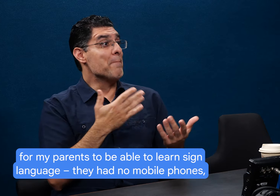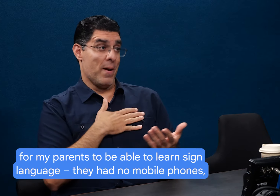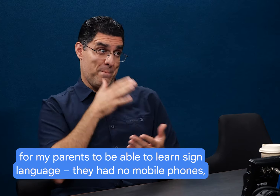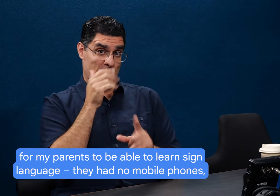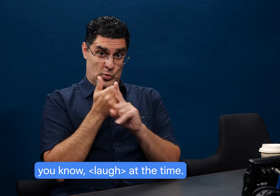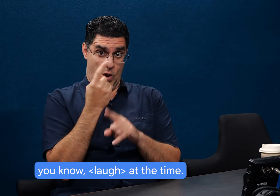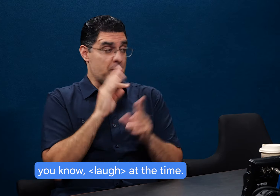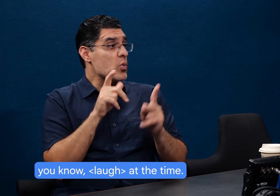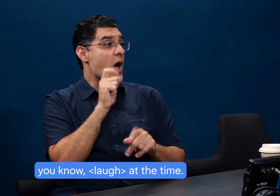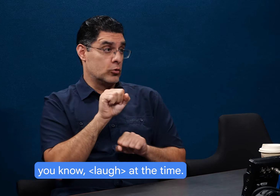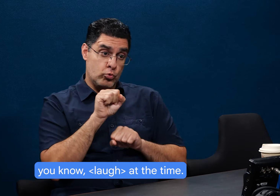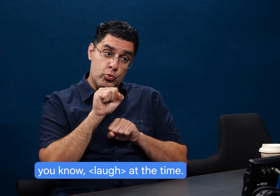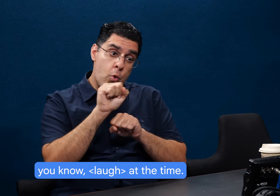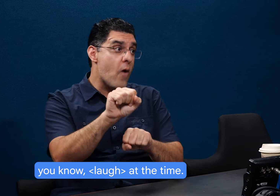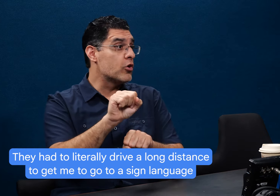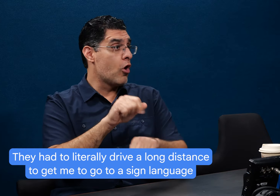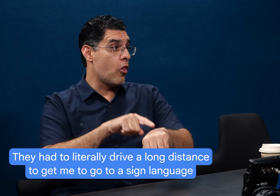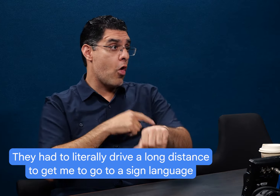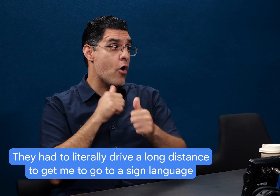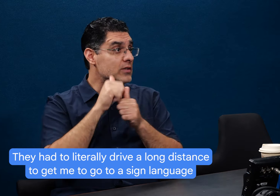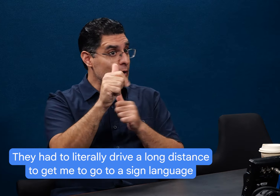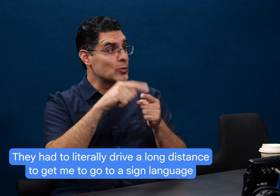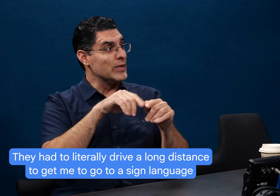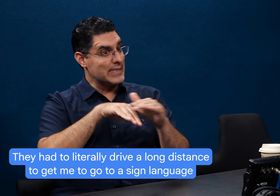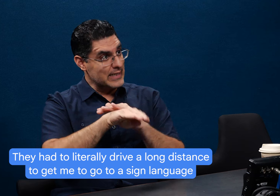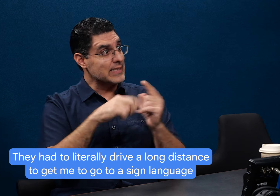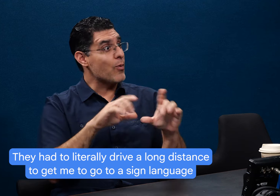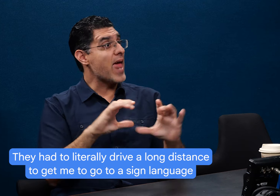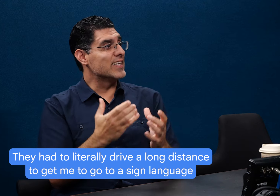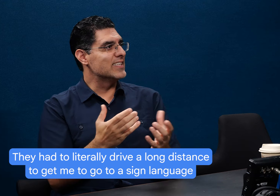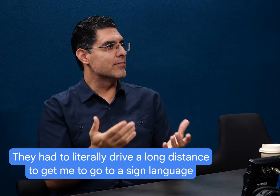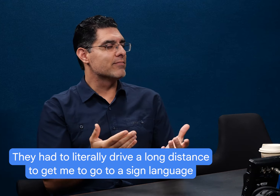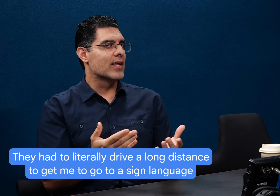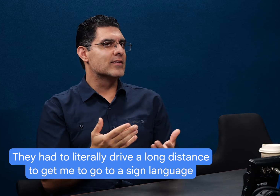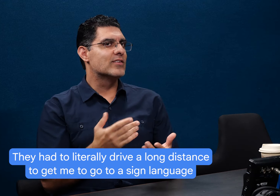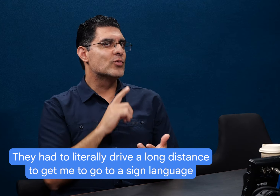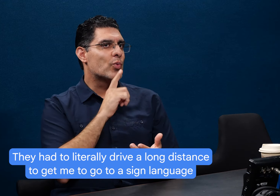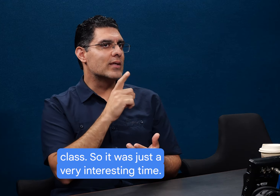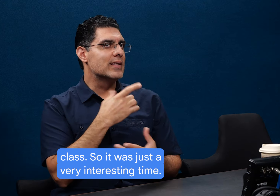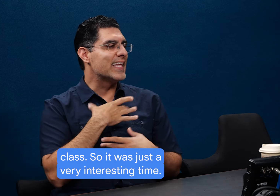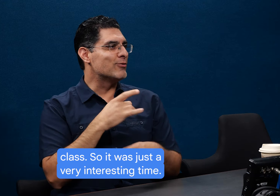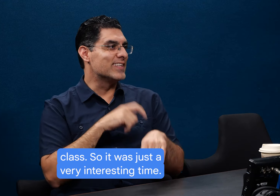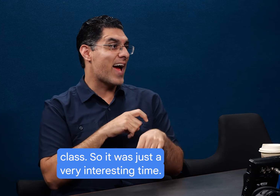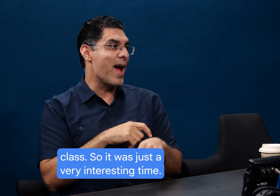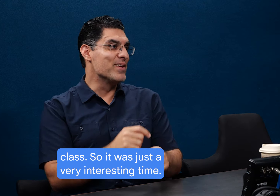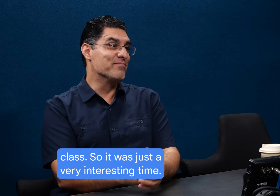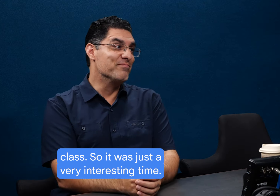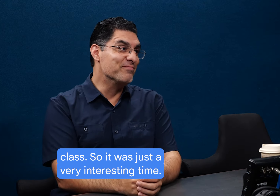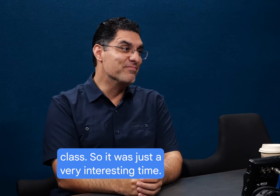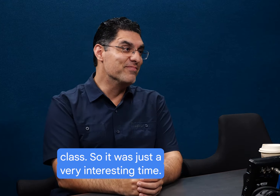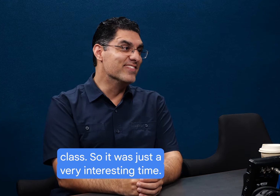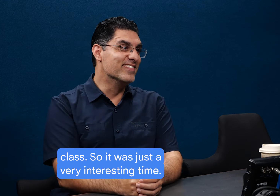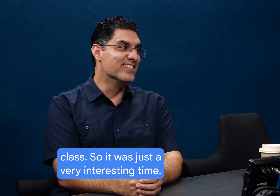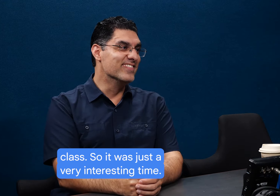They had no mobile phones, you know, at the time. They had to literally drive a long distance to get me to go to a sign language class. So it was